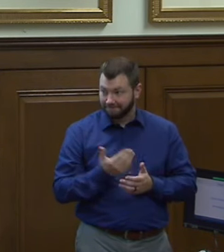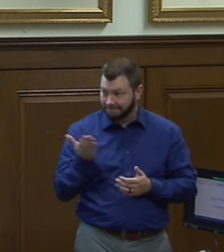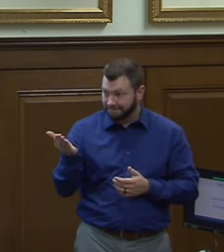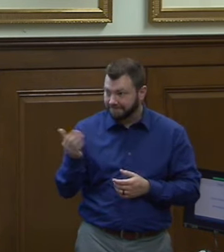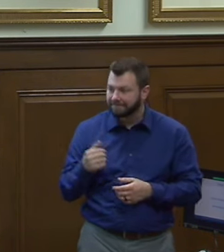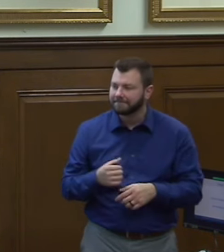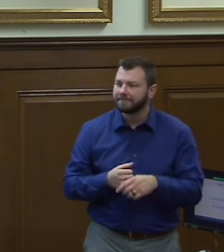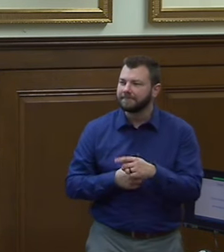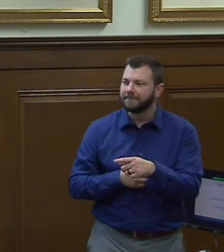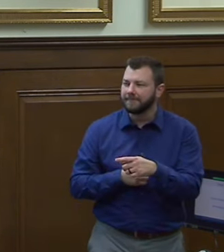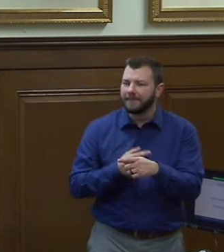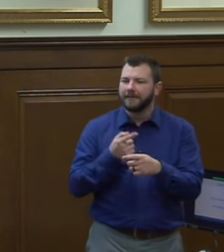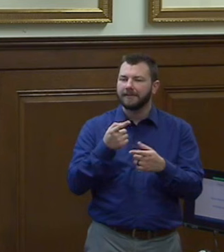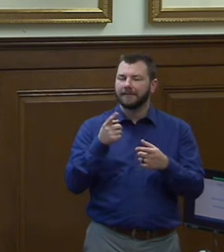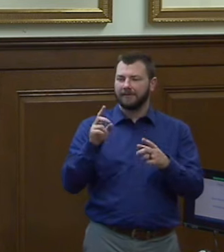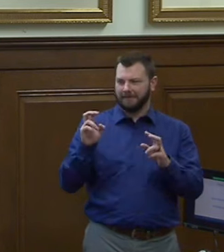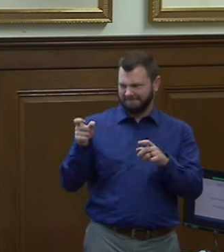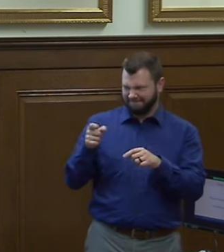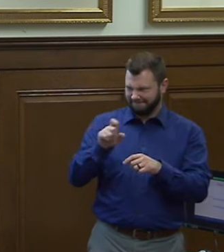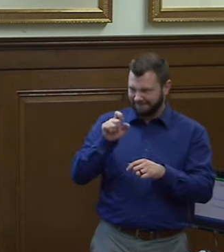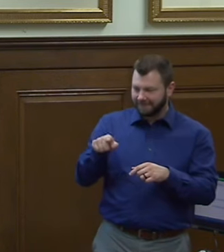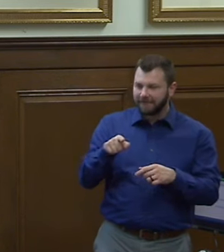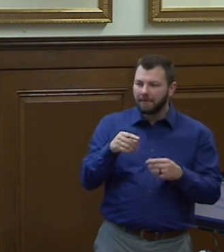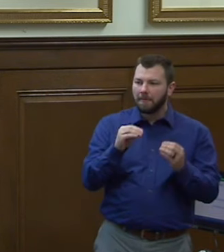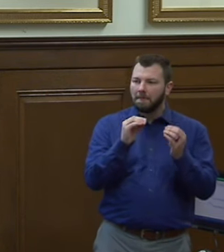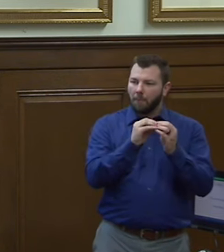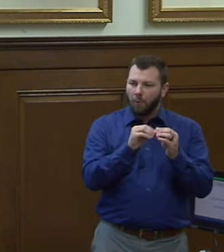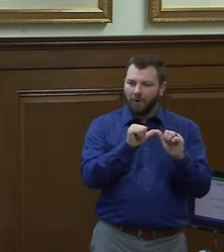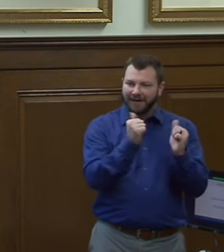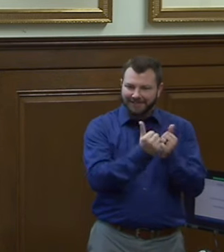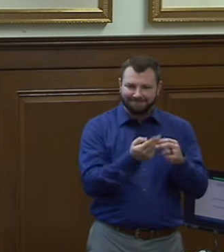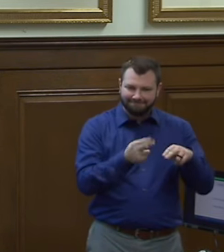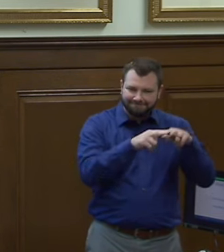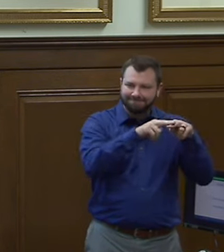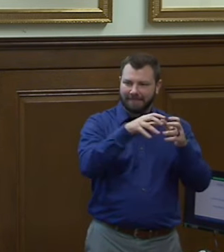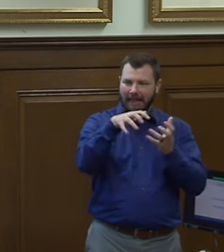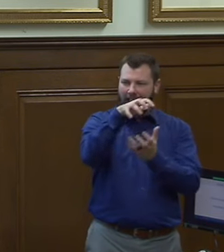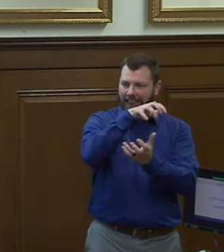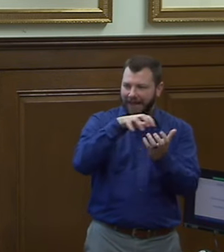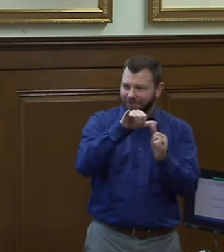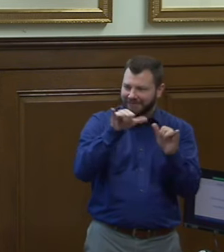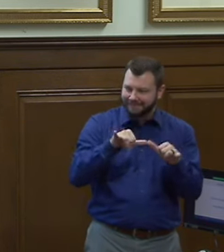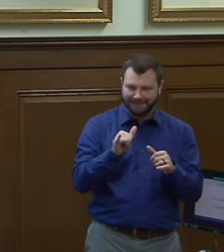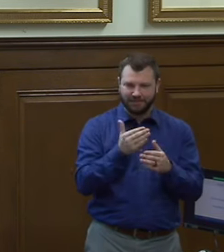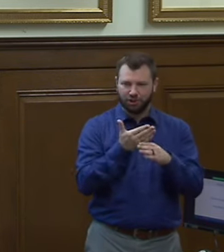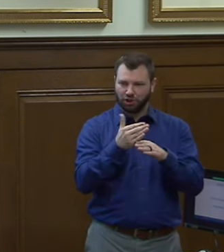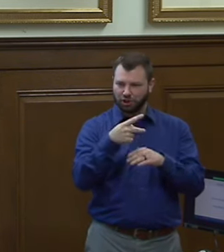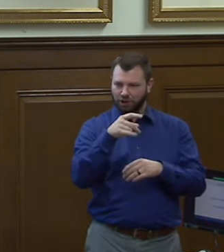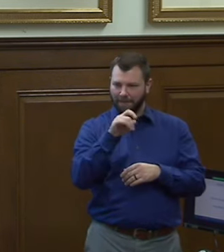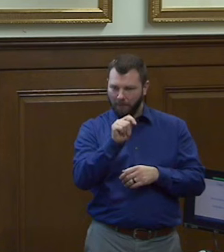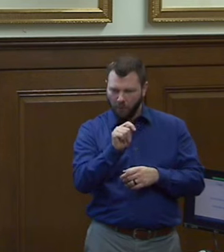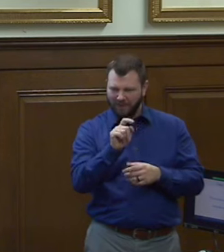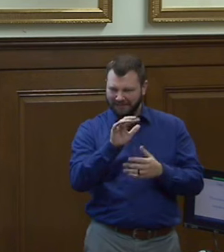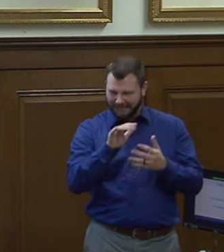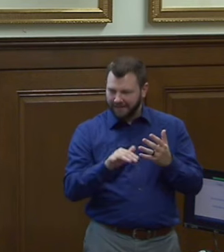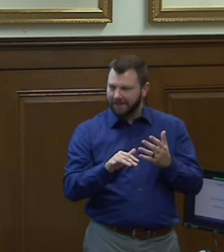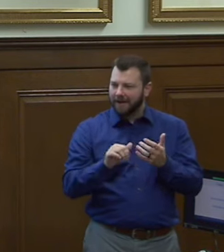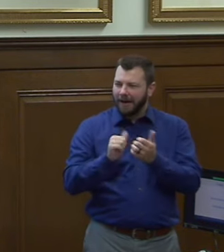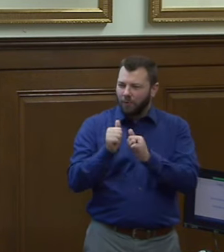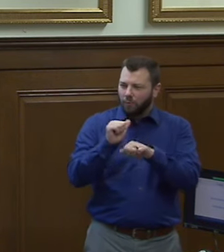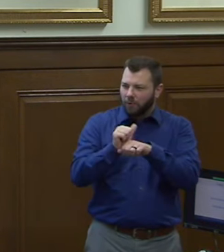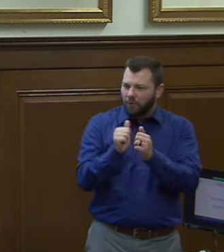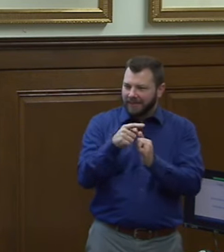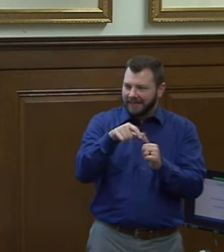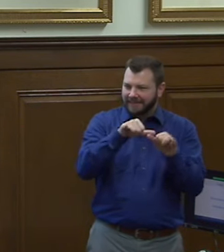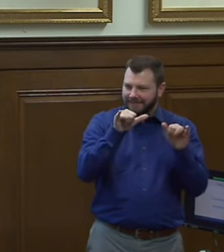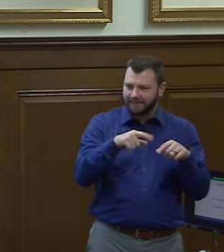as one more agency moved towards cloud systems like sharepoint etc how do you have worked with so many systems as